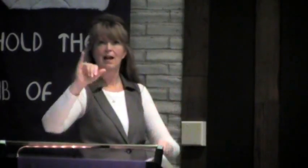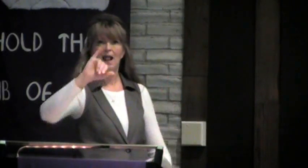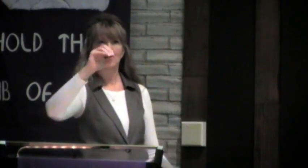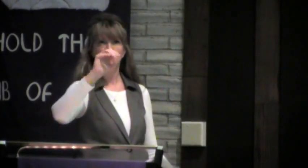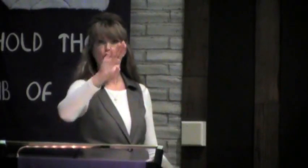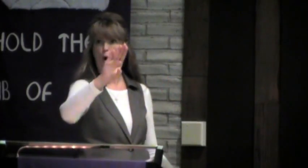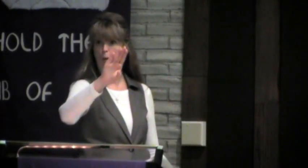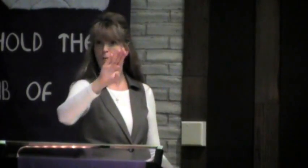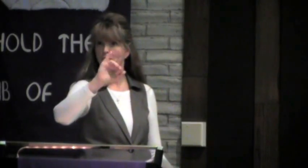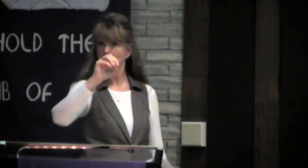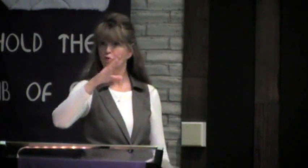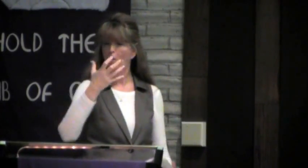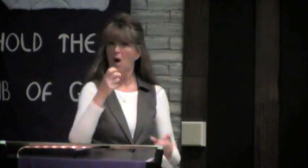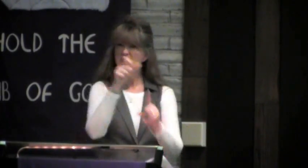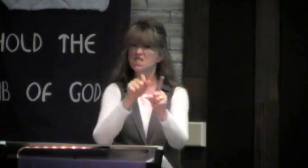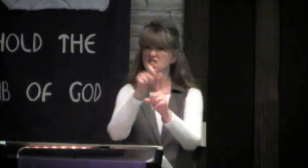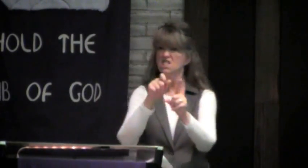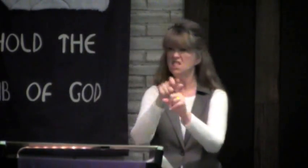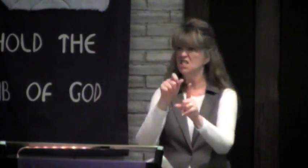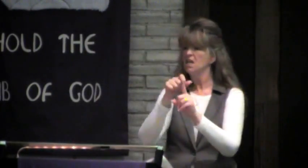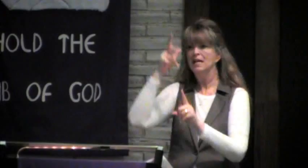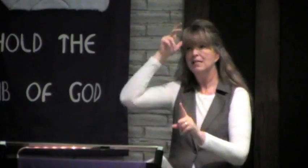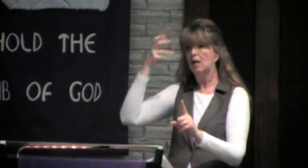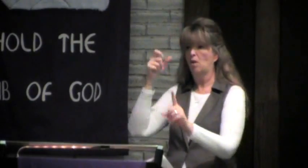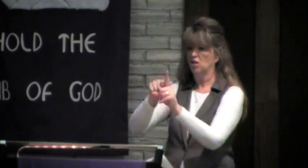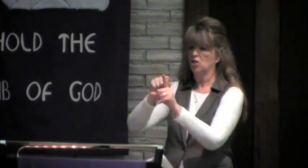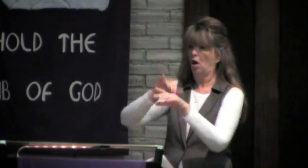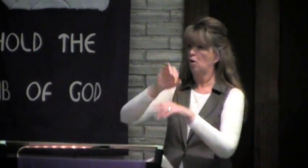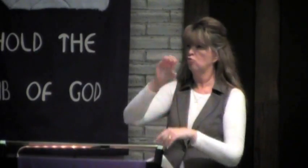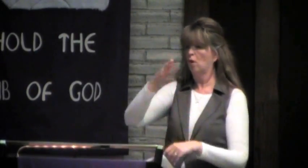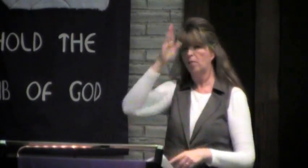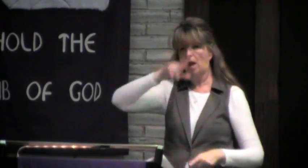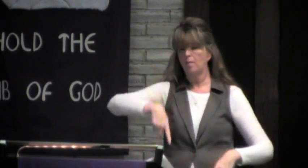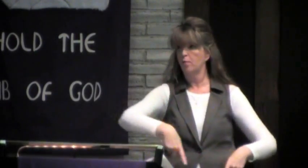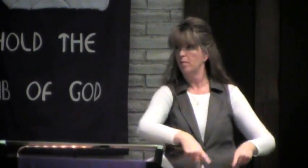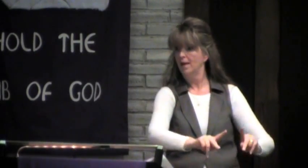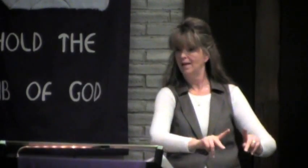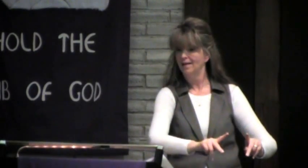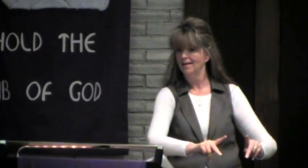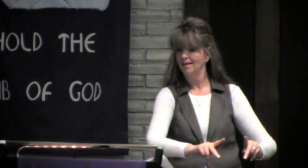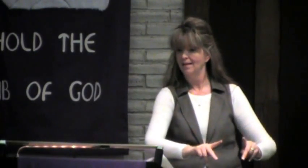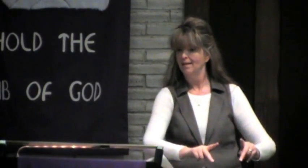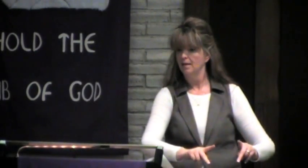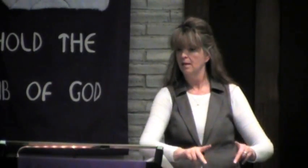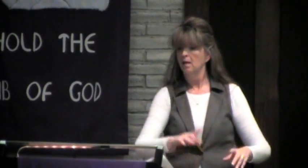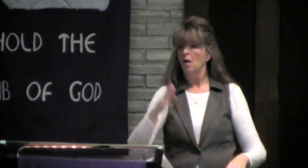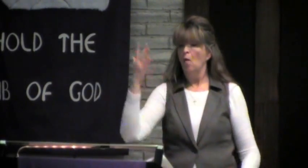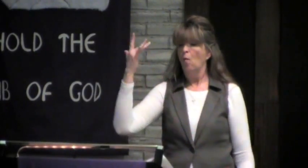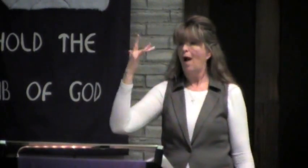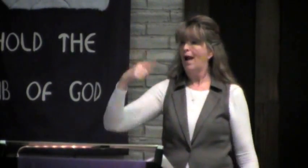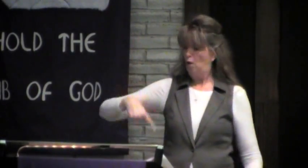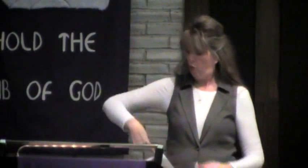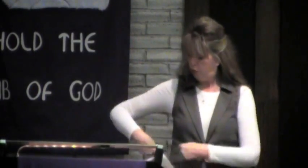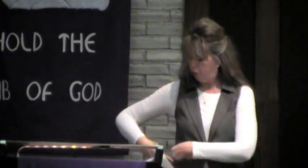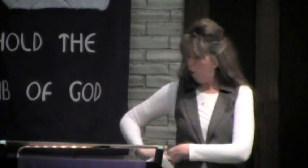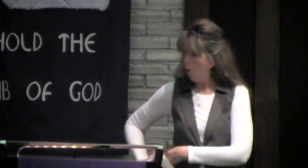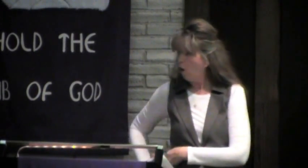divine permission. Like with Job, remember? The devil wanted to permit Job, and God permitted